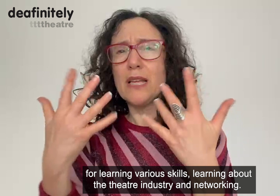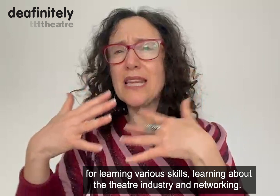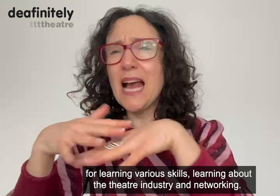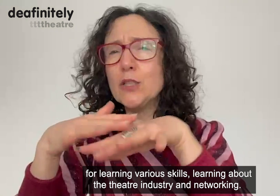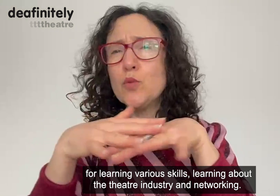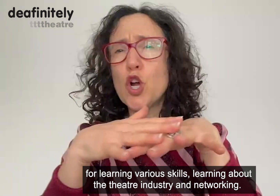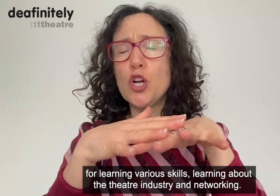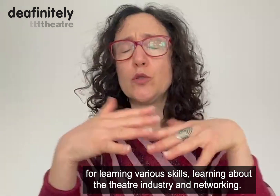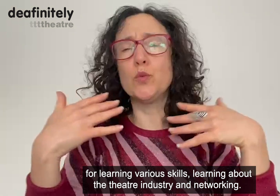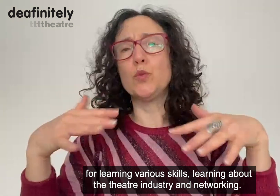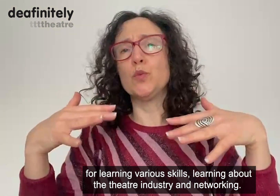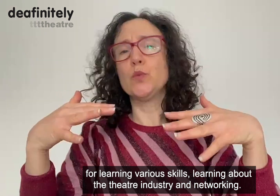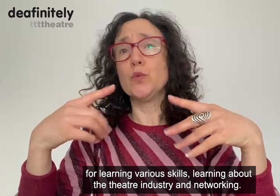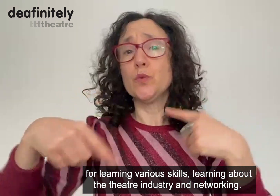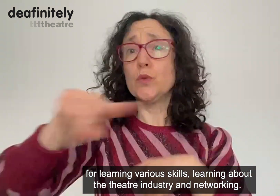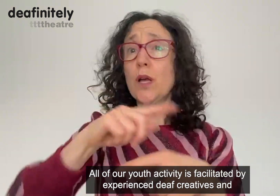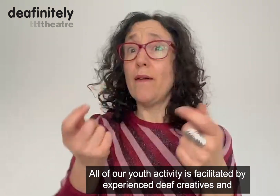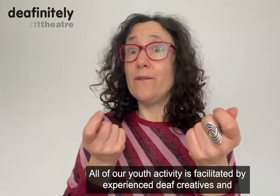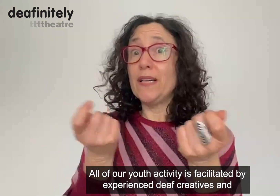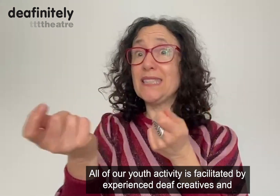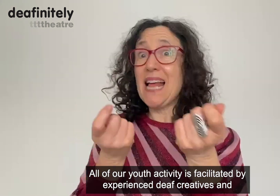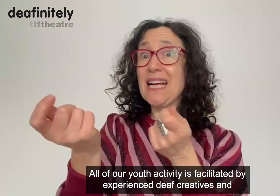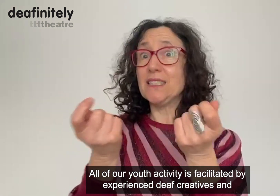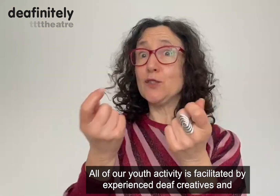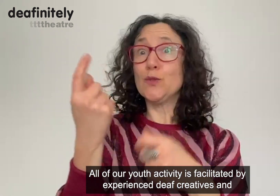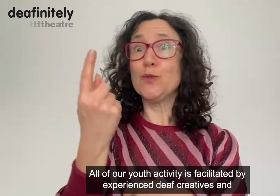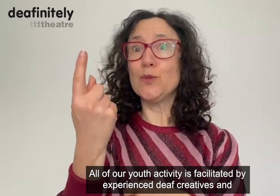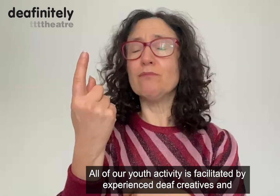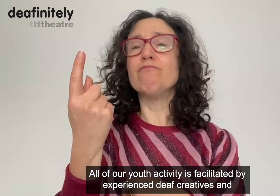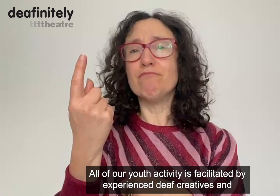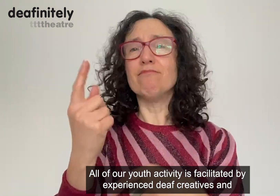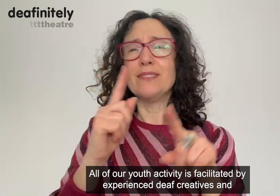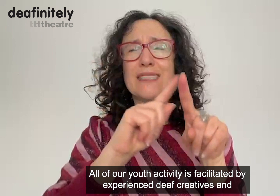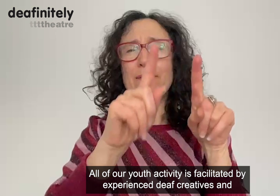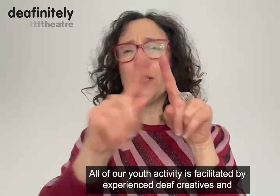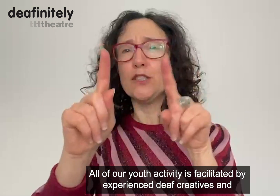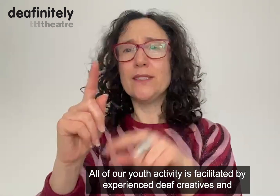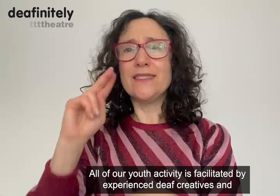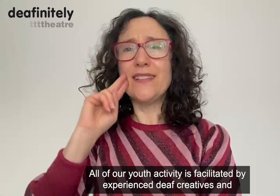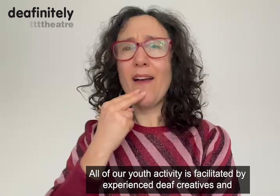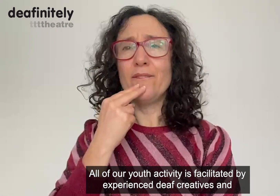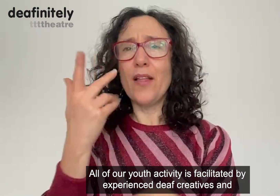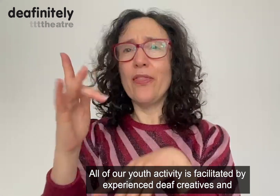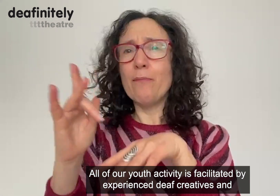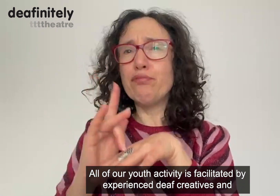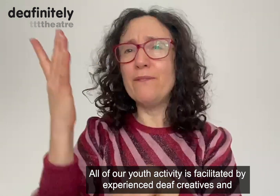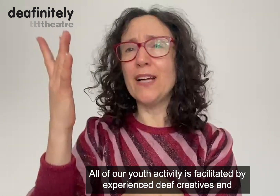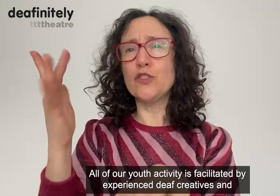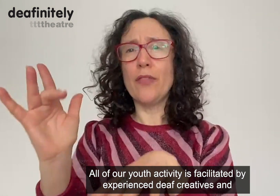All of our youth activity is facilitated by experienced deaf creatives and